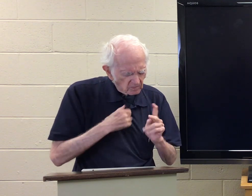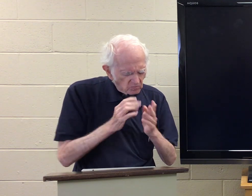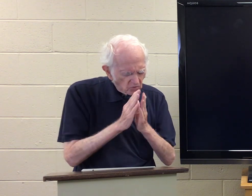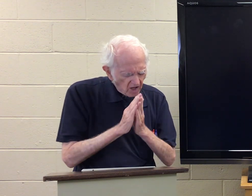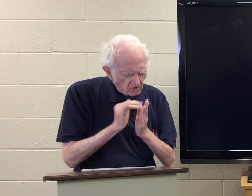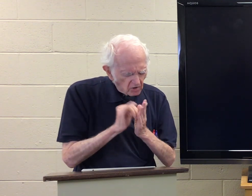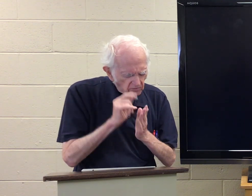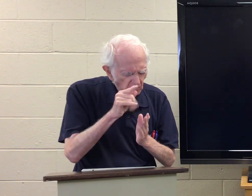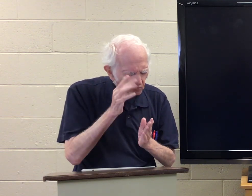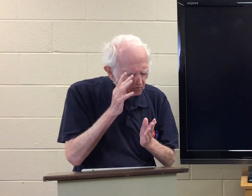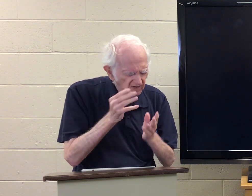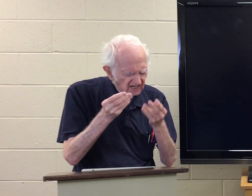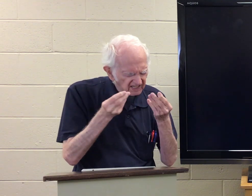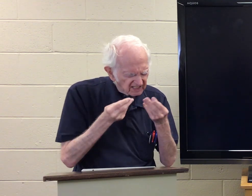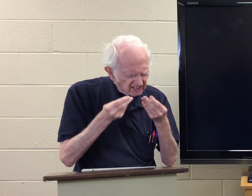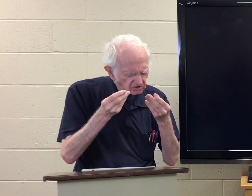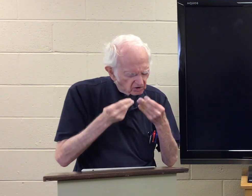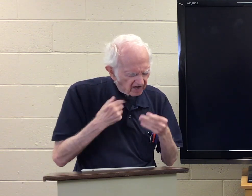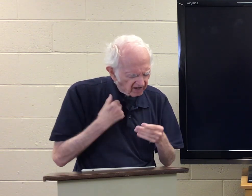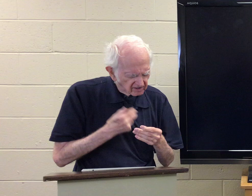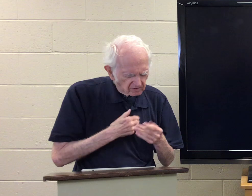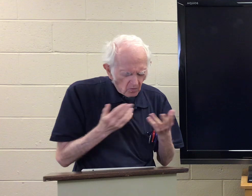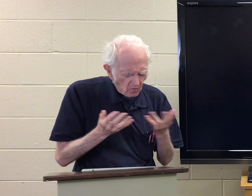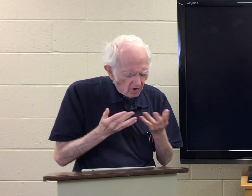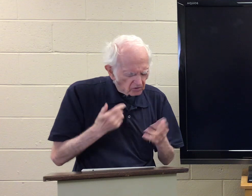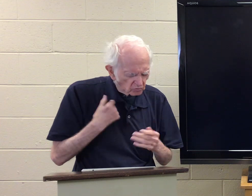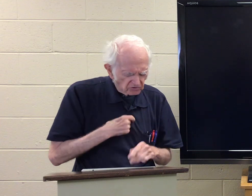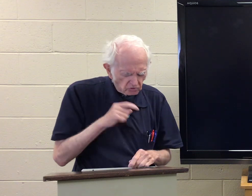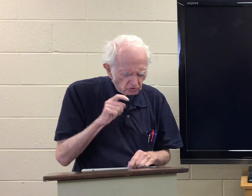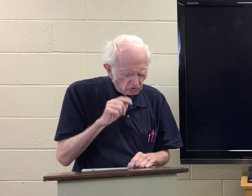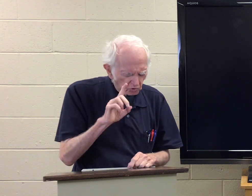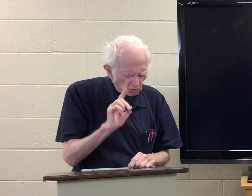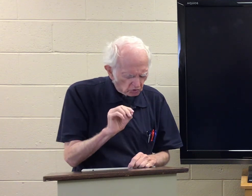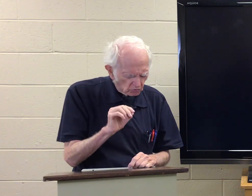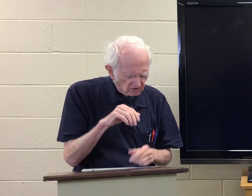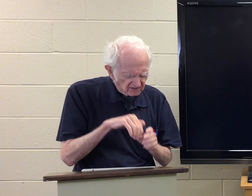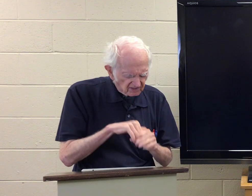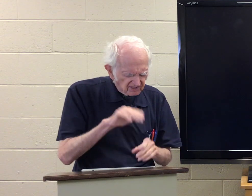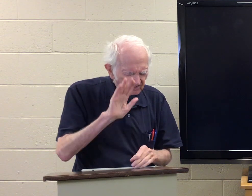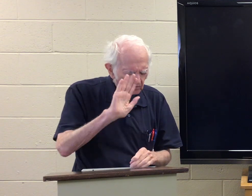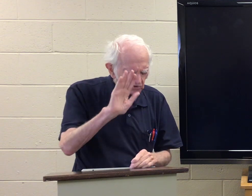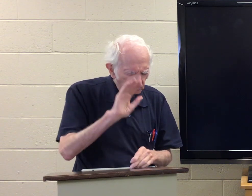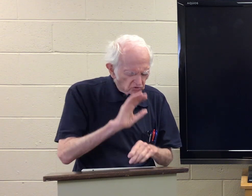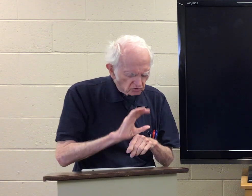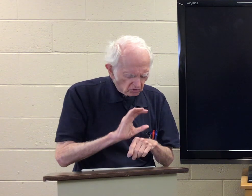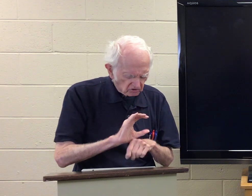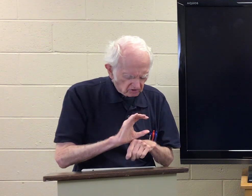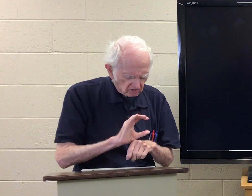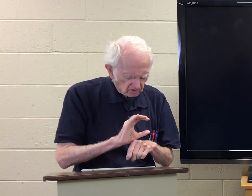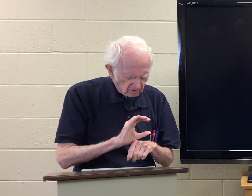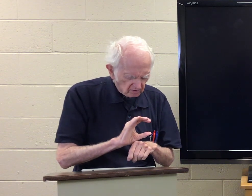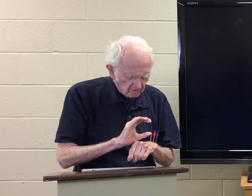We pray that you will teach us what we should do in your church.